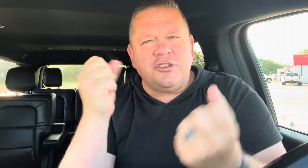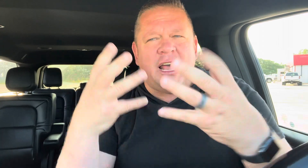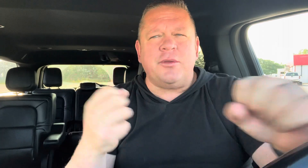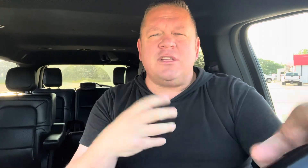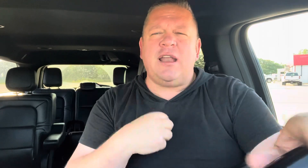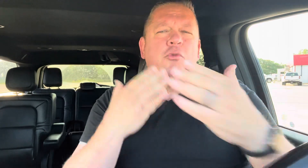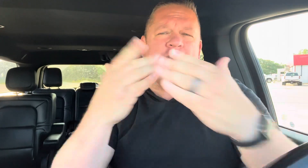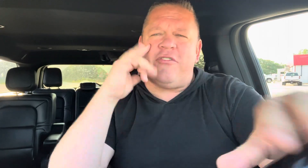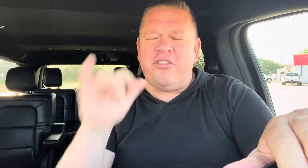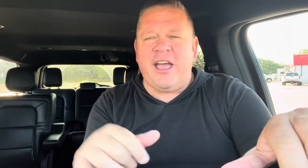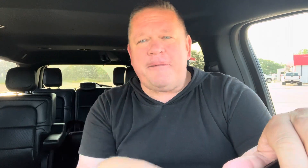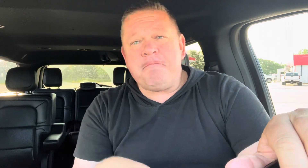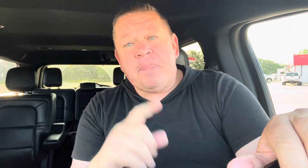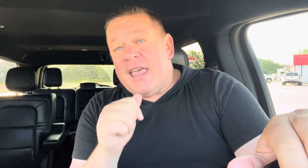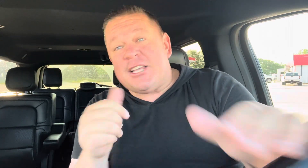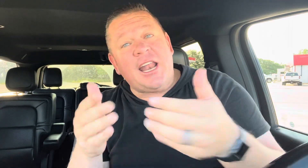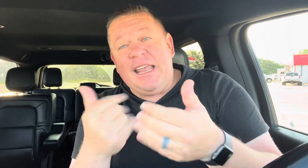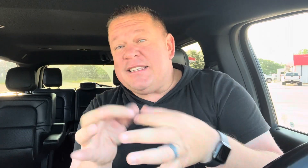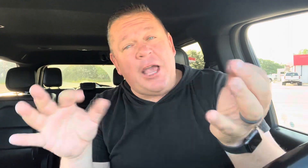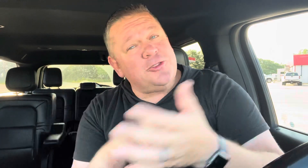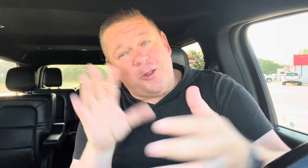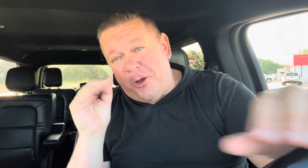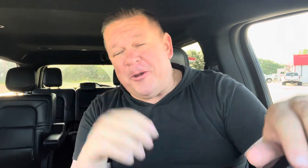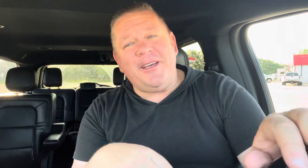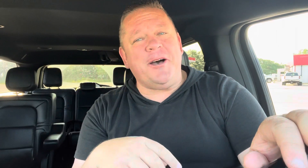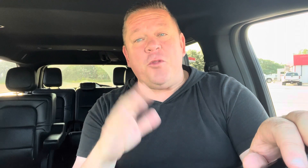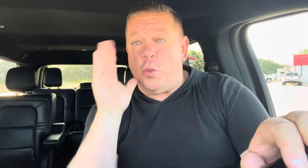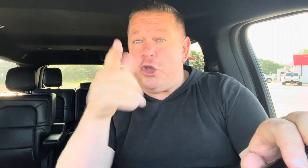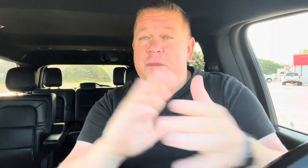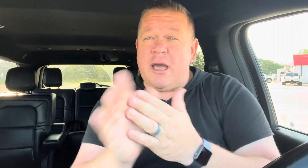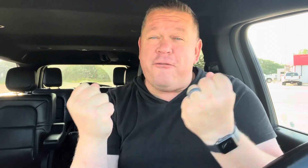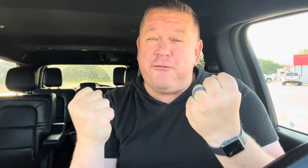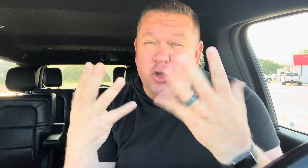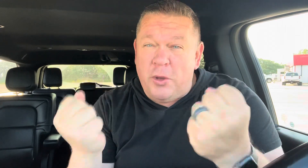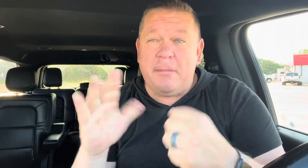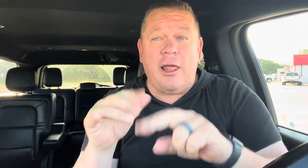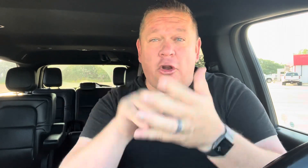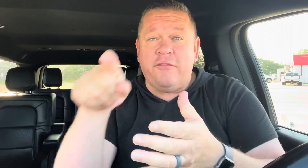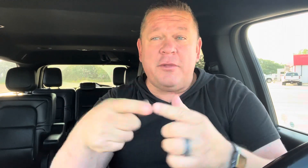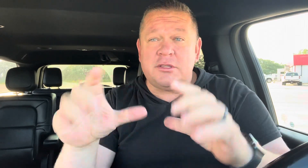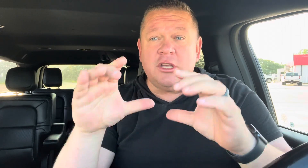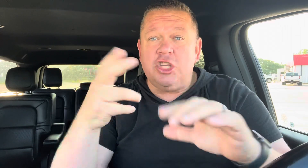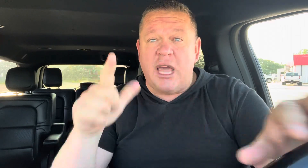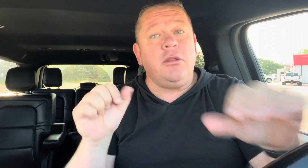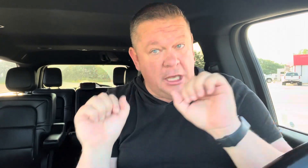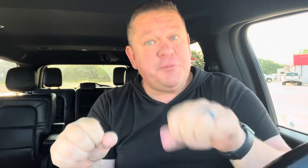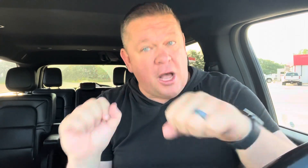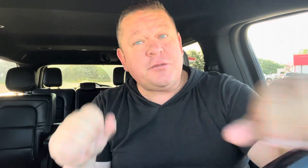sign language. And I'm grateful for that. It's not an easy language to learn. Will you become fluent by learning from this channel? It's possible,